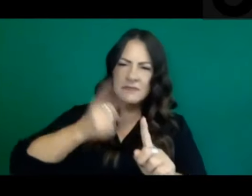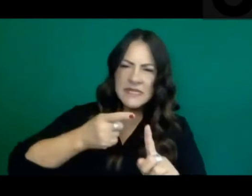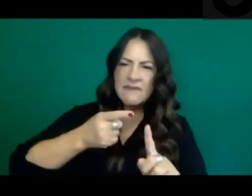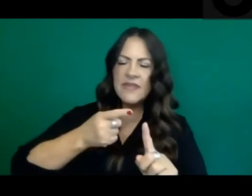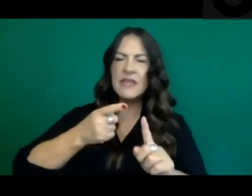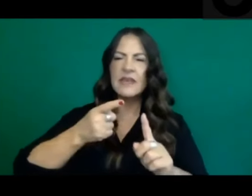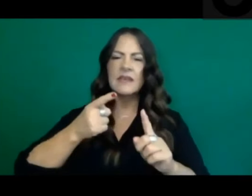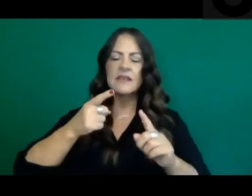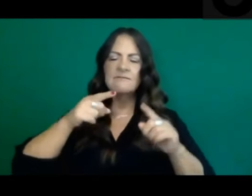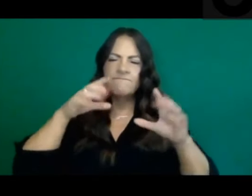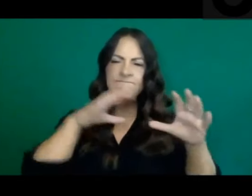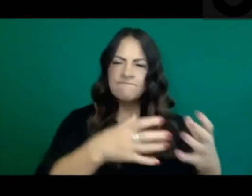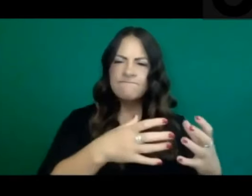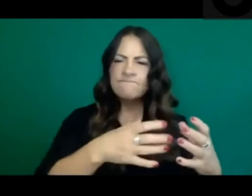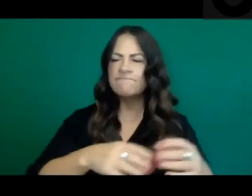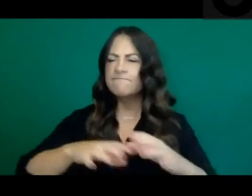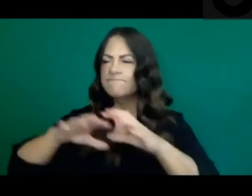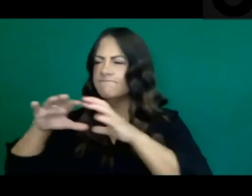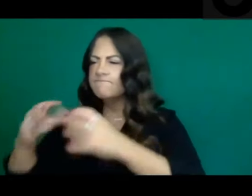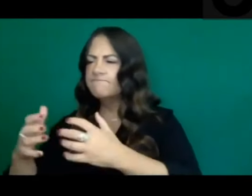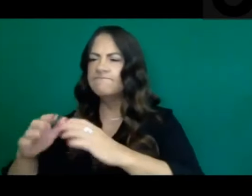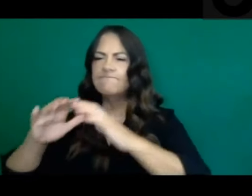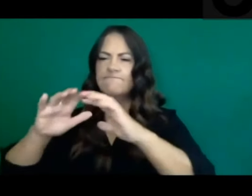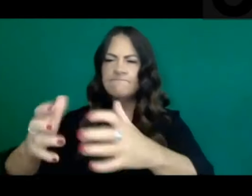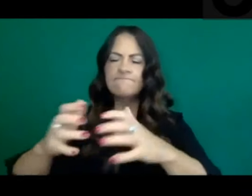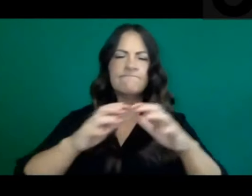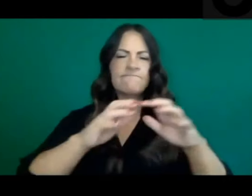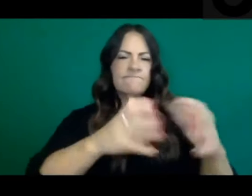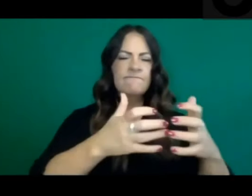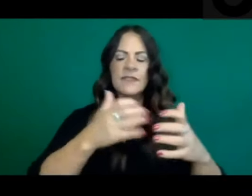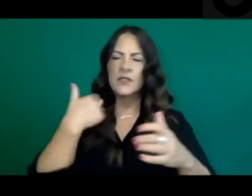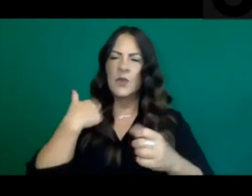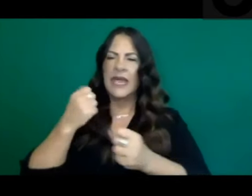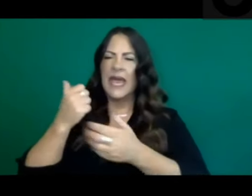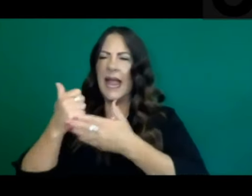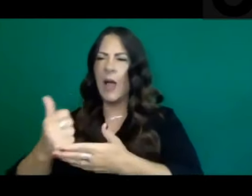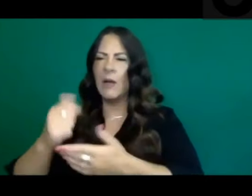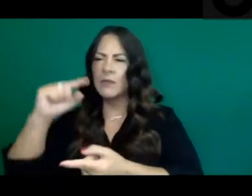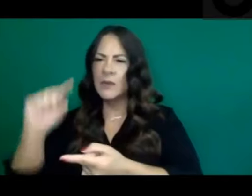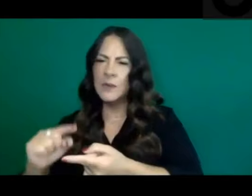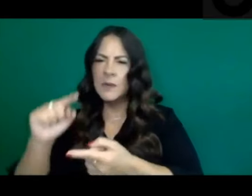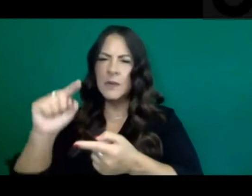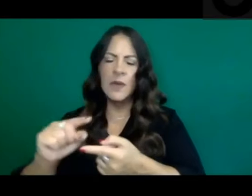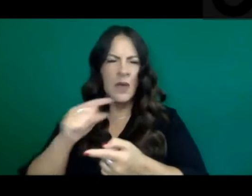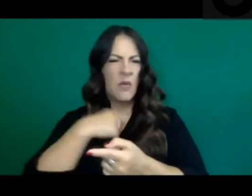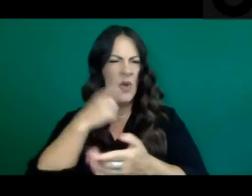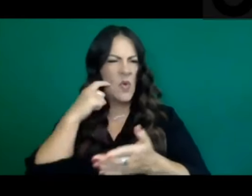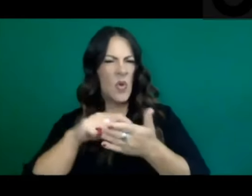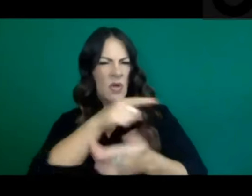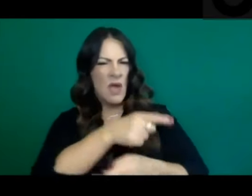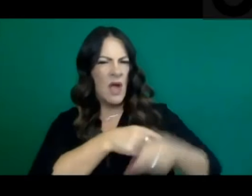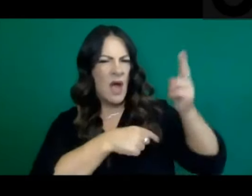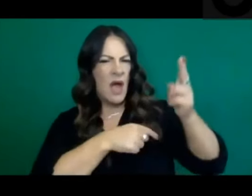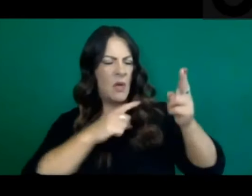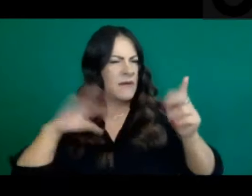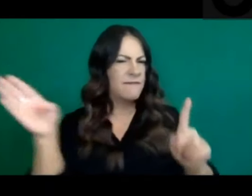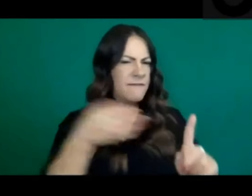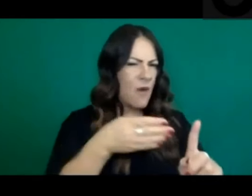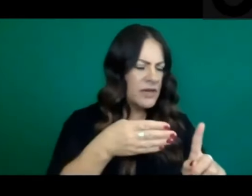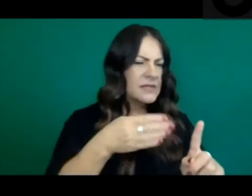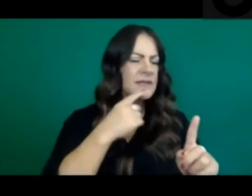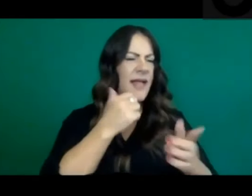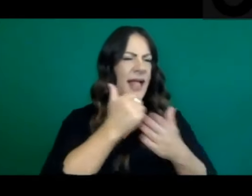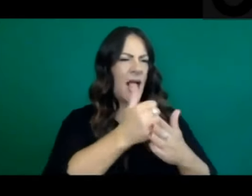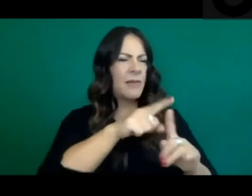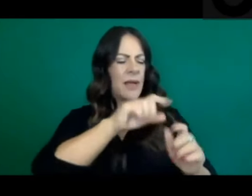specific, more and allows us to stay in front more, I think gives us a degree of confidence that we will do better